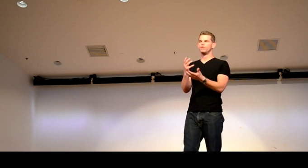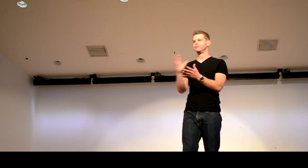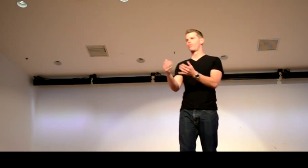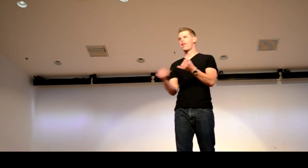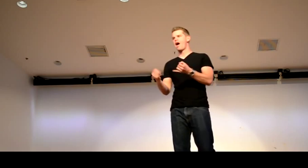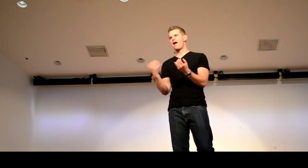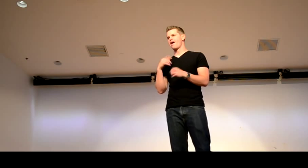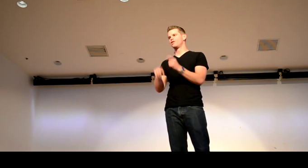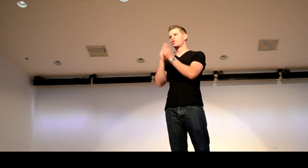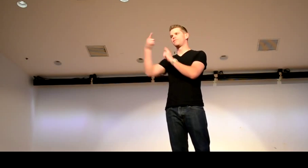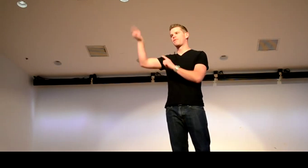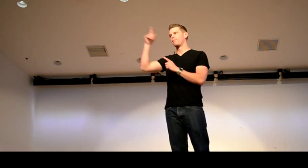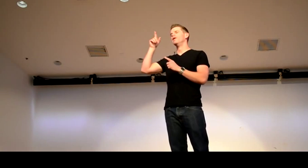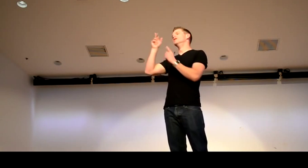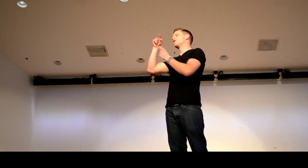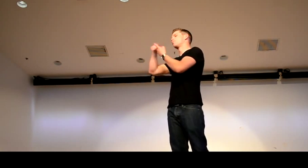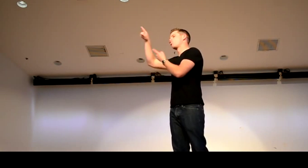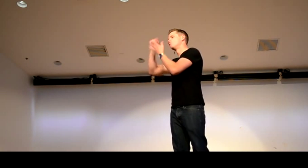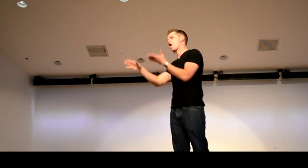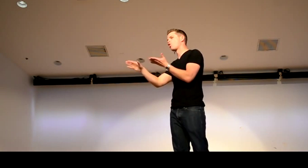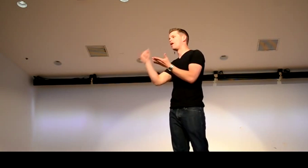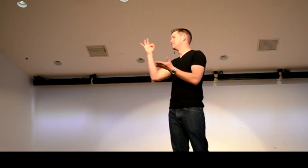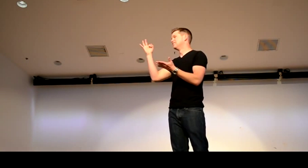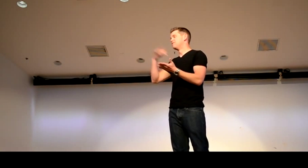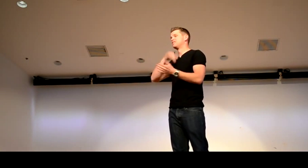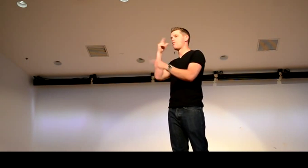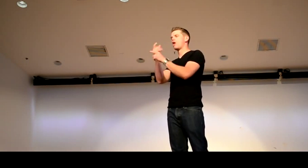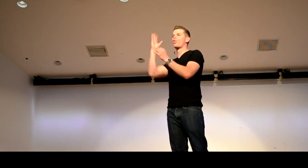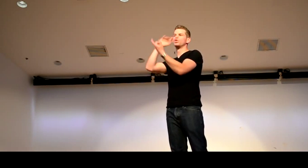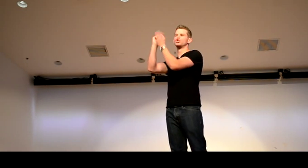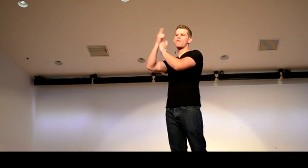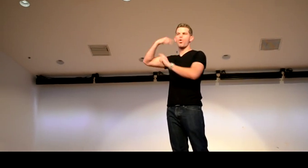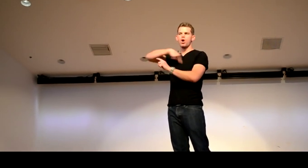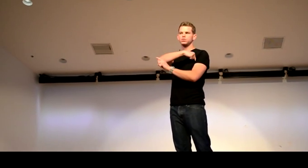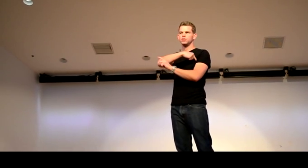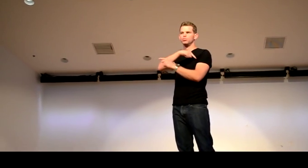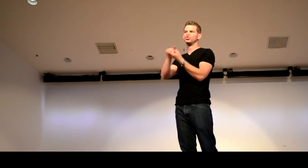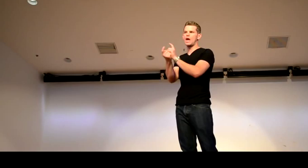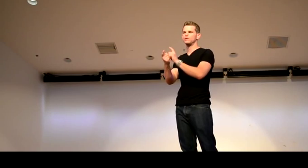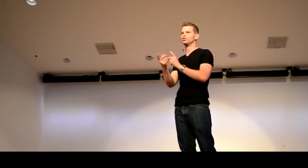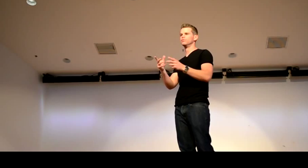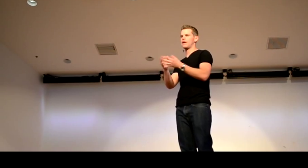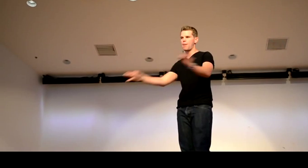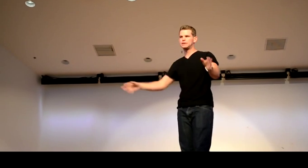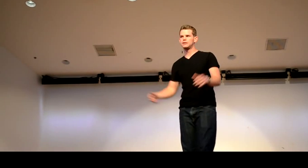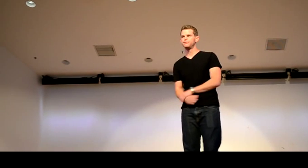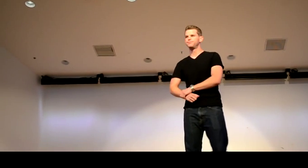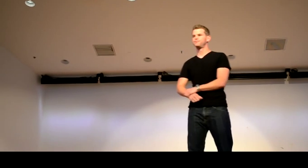sometimes I mean you have to try to follow follow their lines and it's up to the writer if it's not right they do change it for us if we need them to